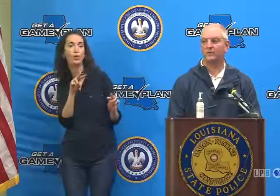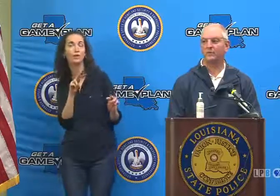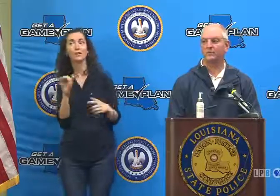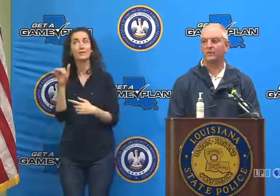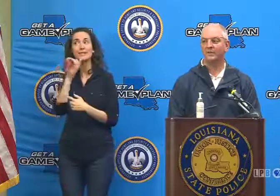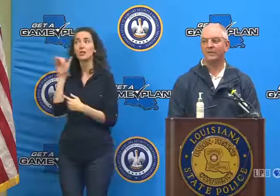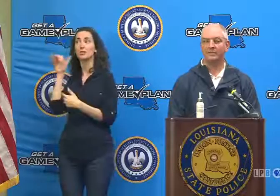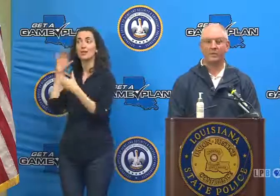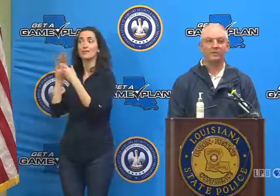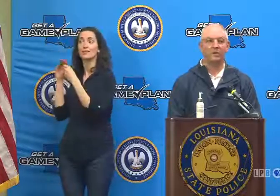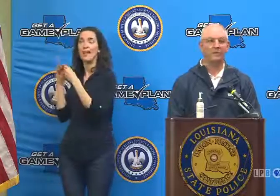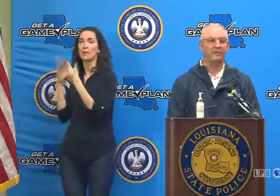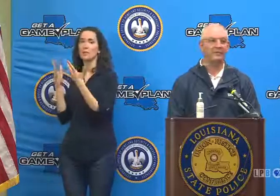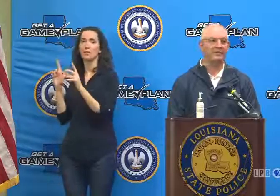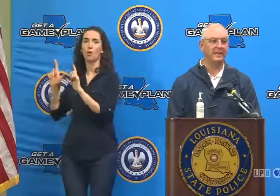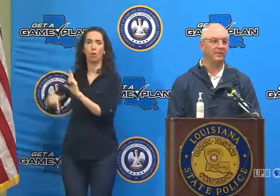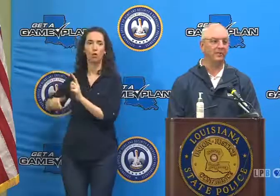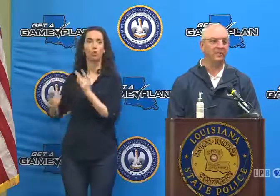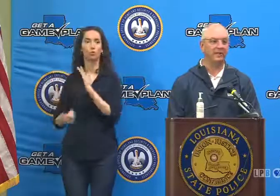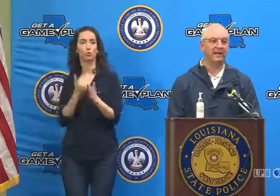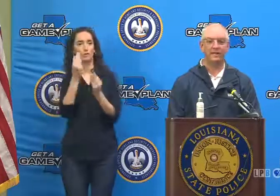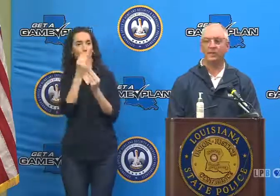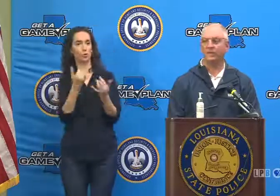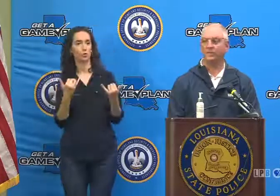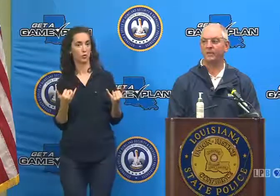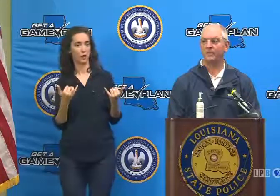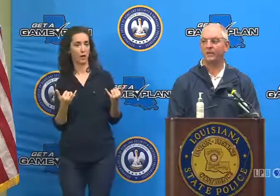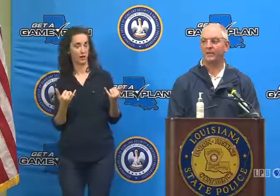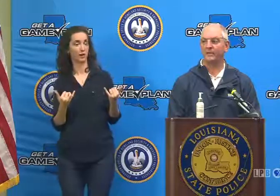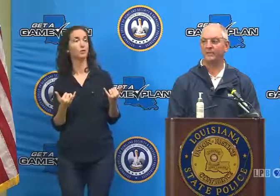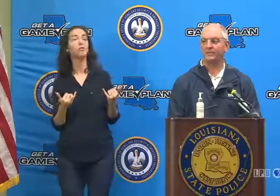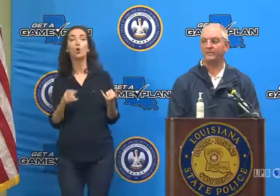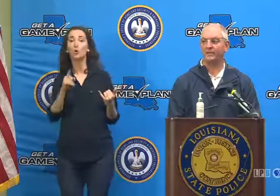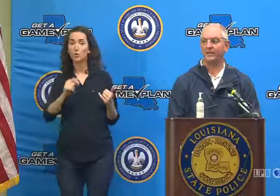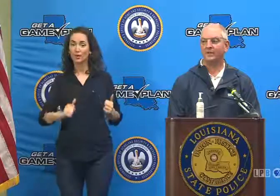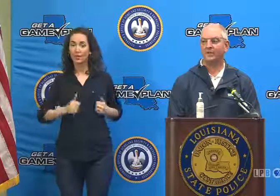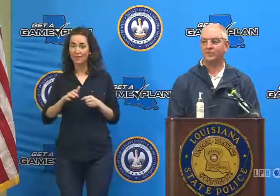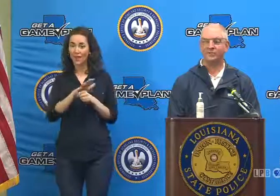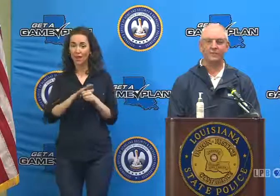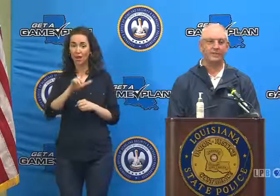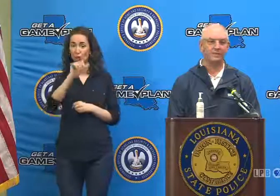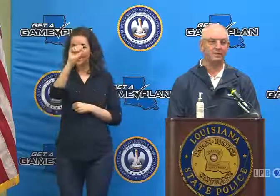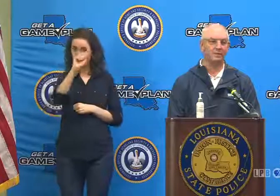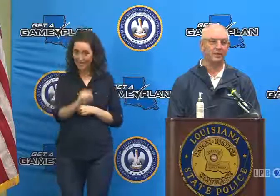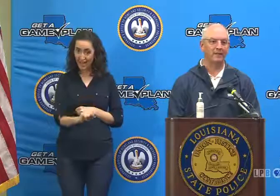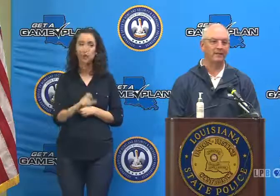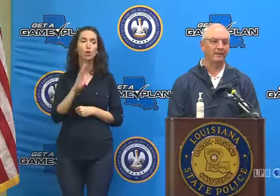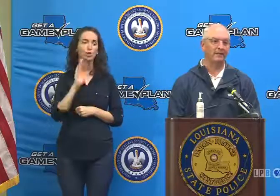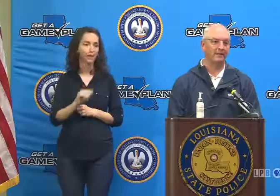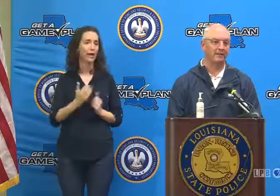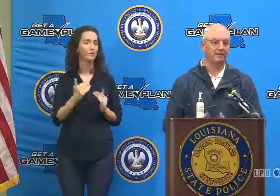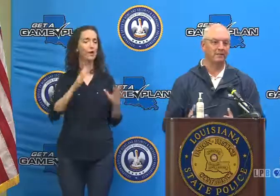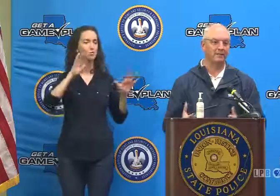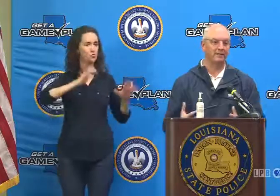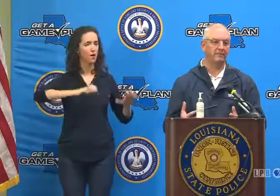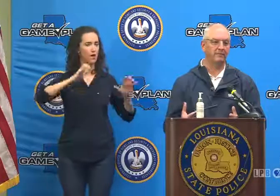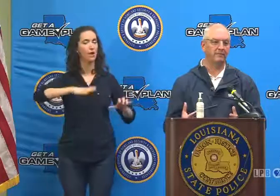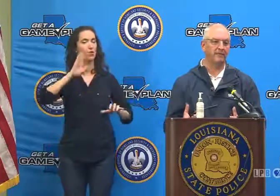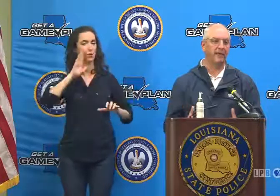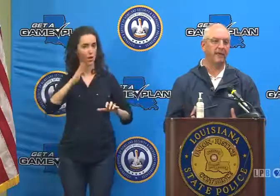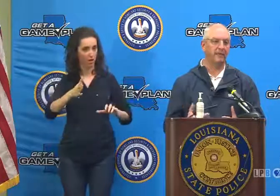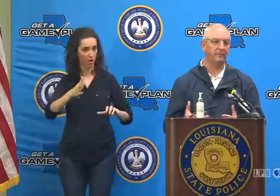forecast is. But if you live in south Louisiana, you can expect a lot of rain. You should anticipate anticipate